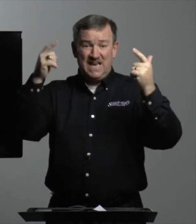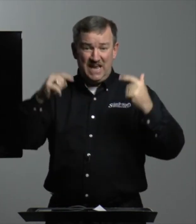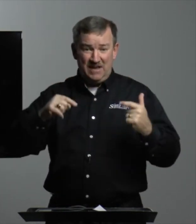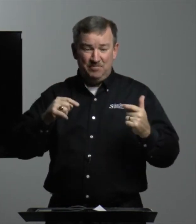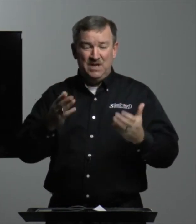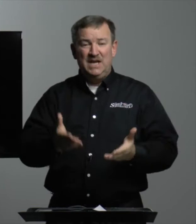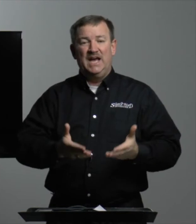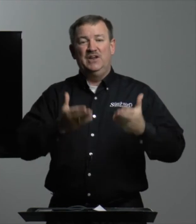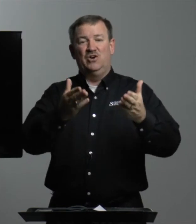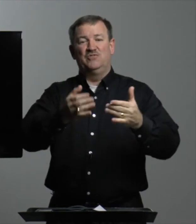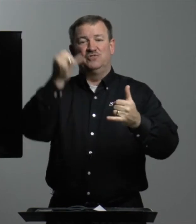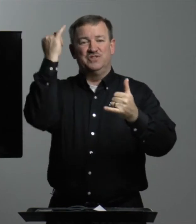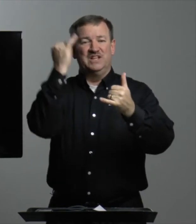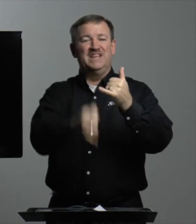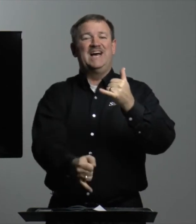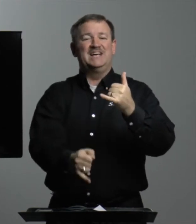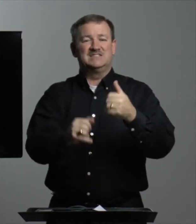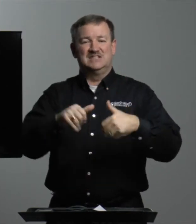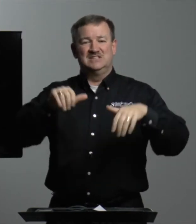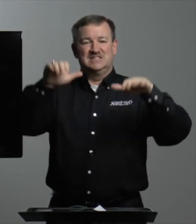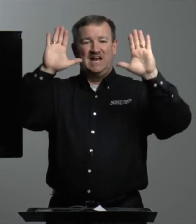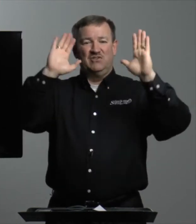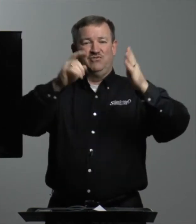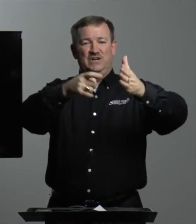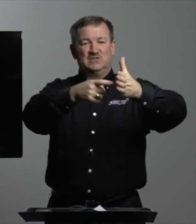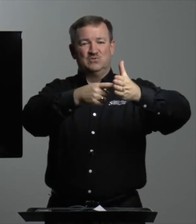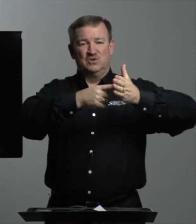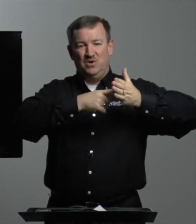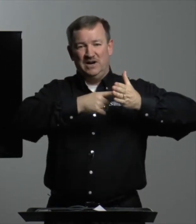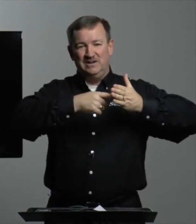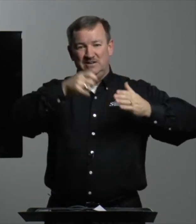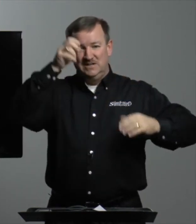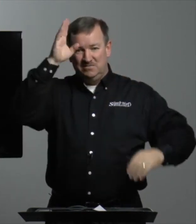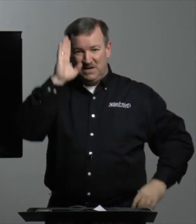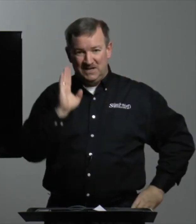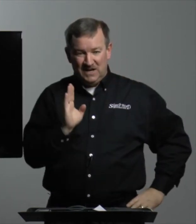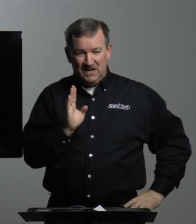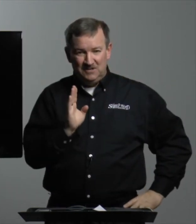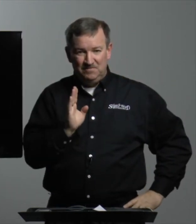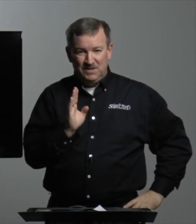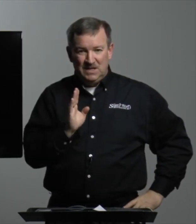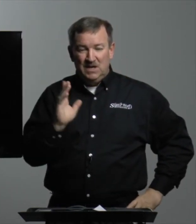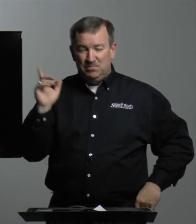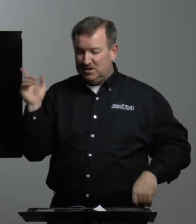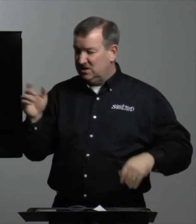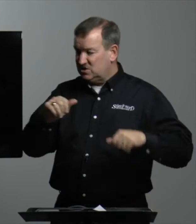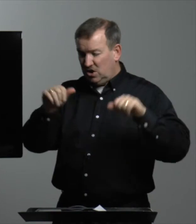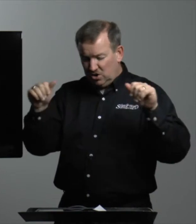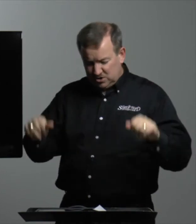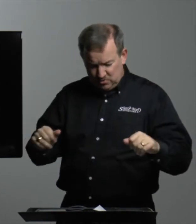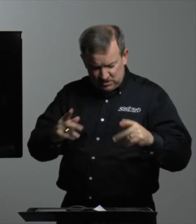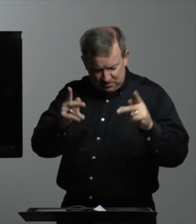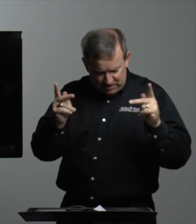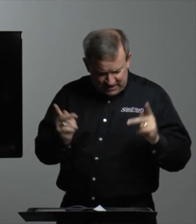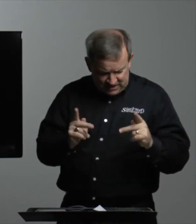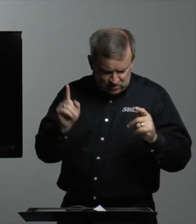came and offered the last sacrifice required by God. But this altar was a place